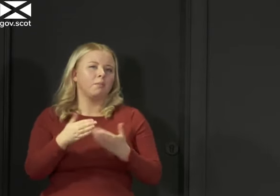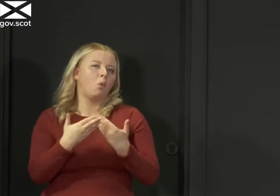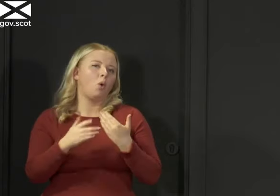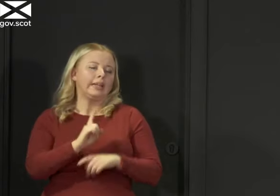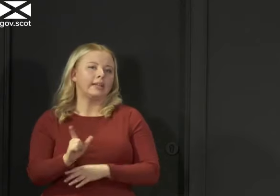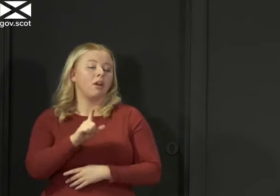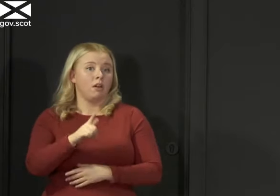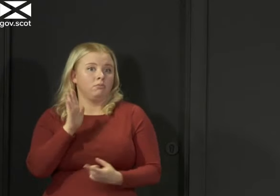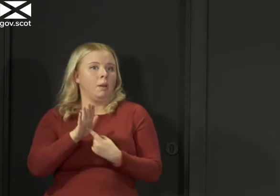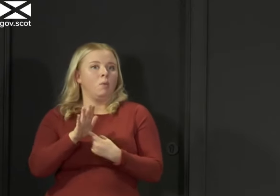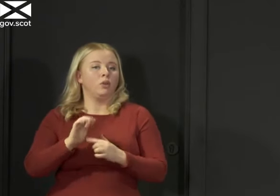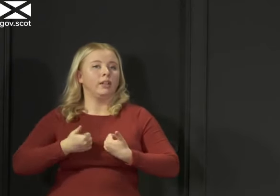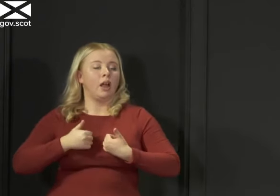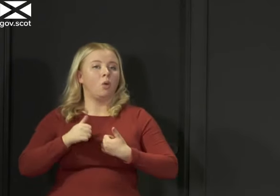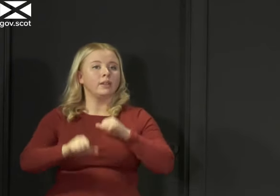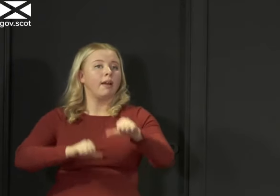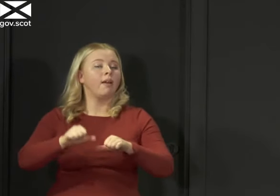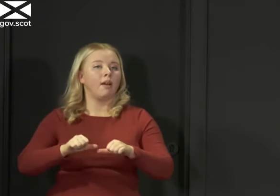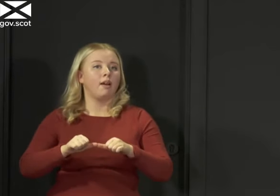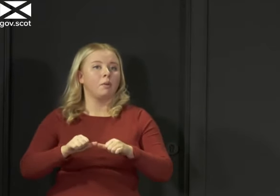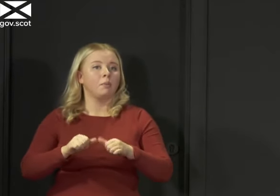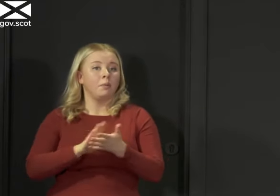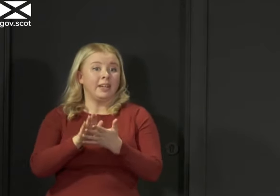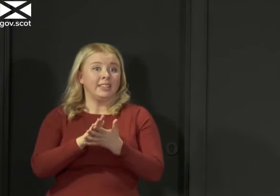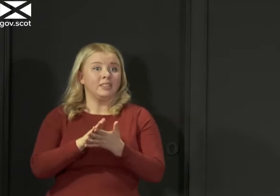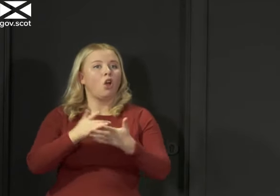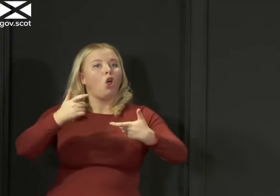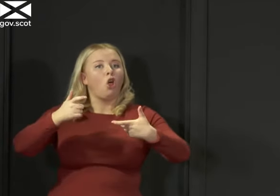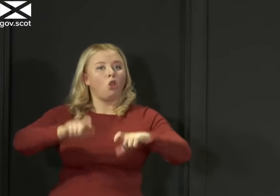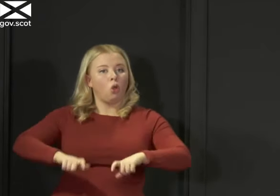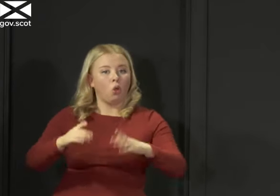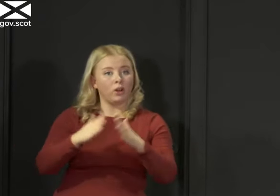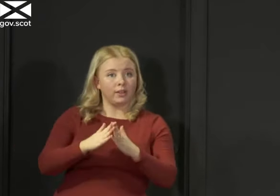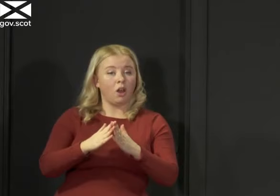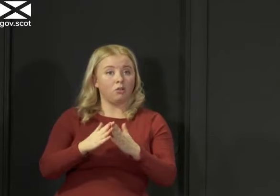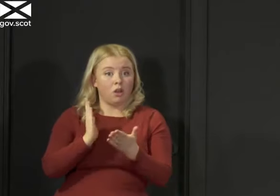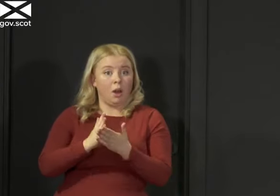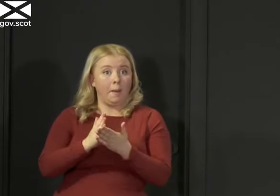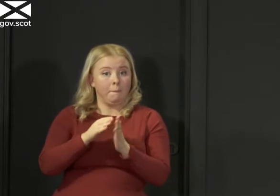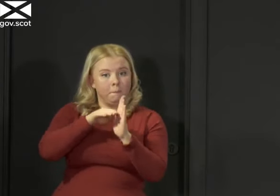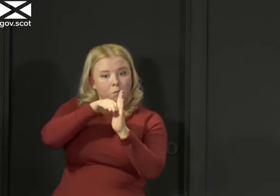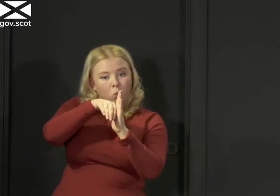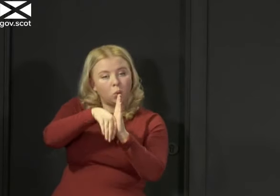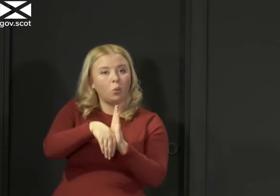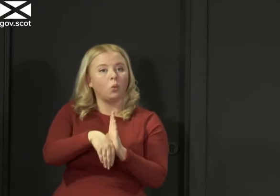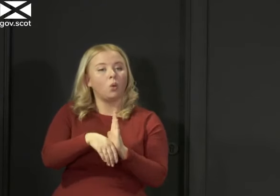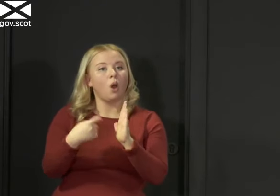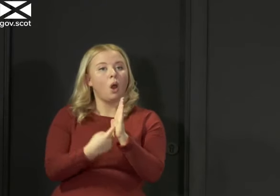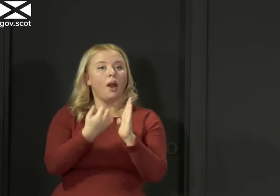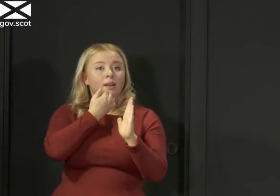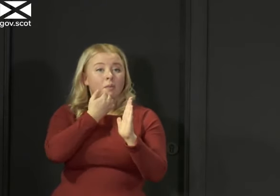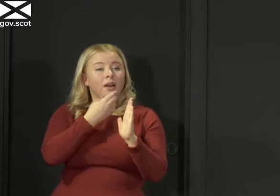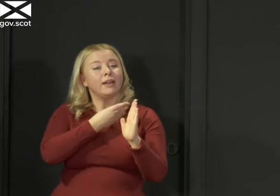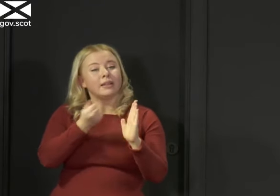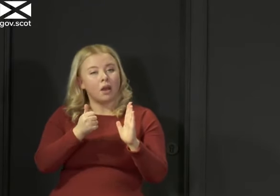and some of the steps were taken. So lockdown has brought R down. Some of the steps we're taking now to get it down further are the steps we're